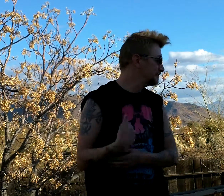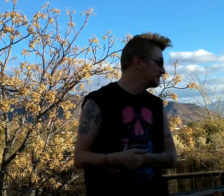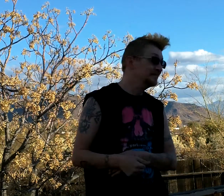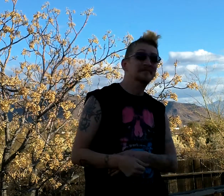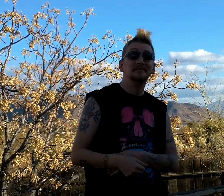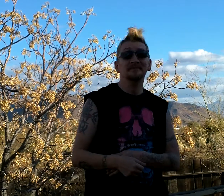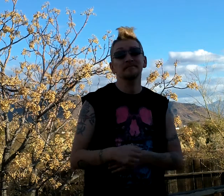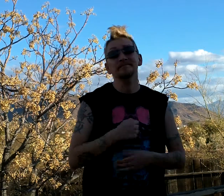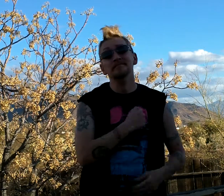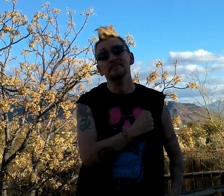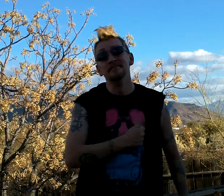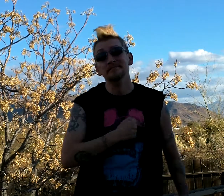but I bleed,